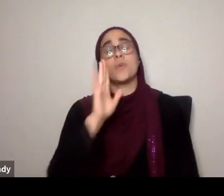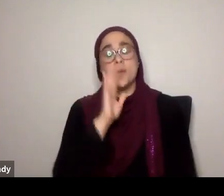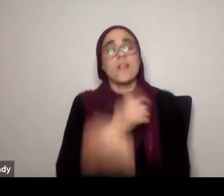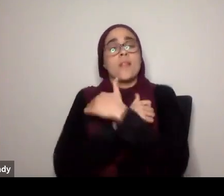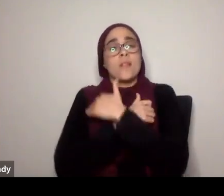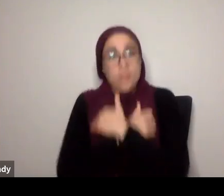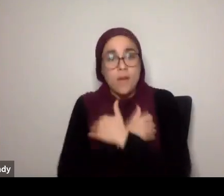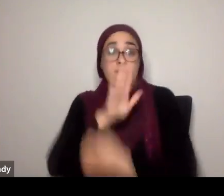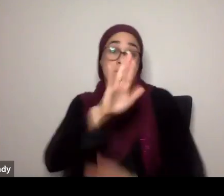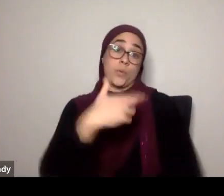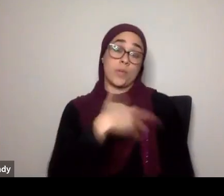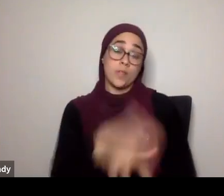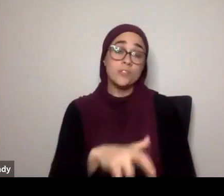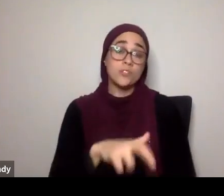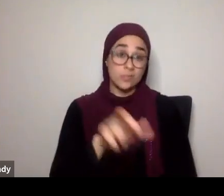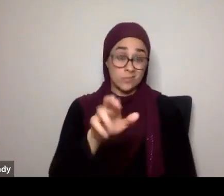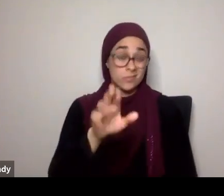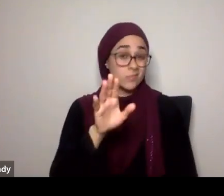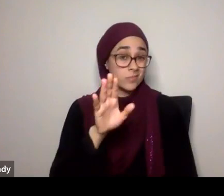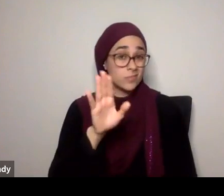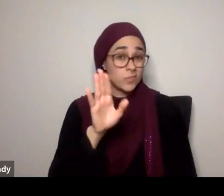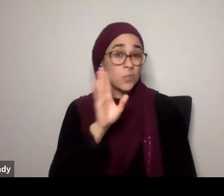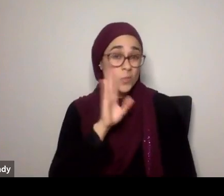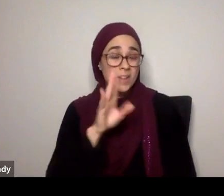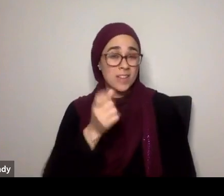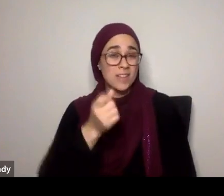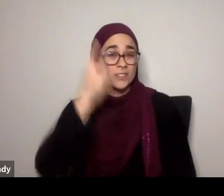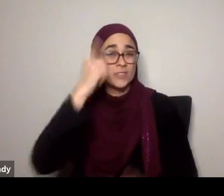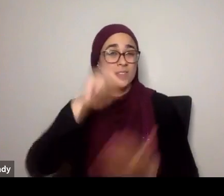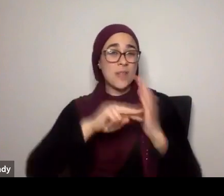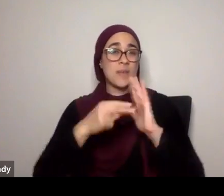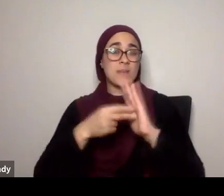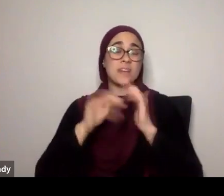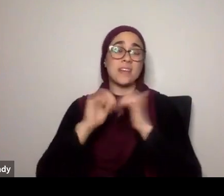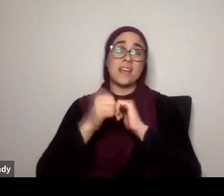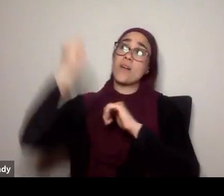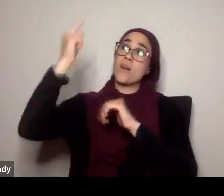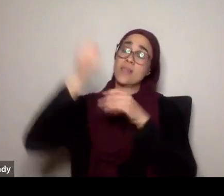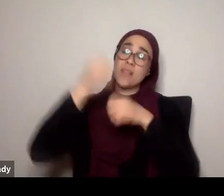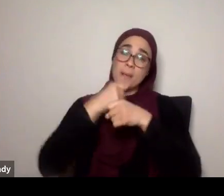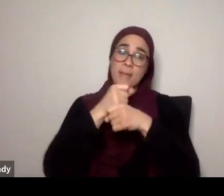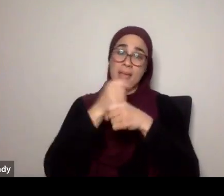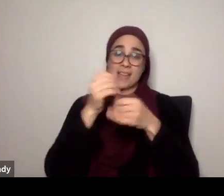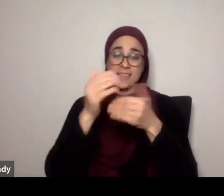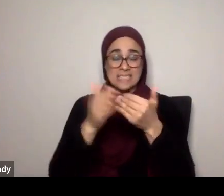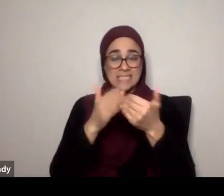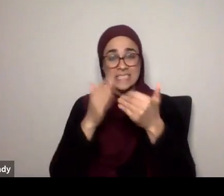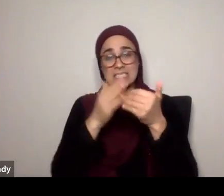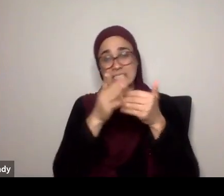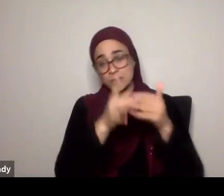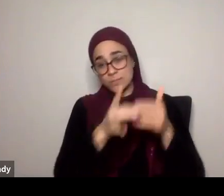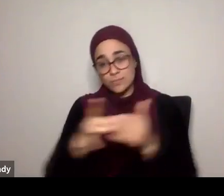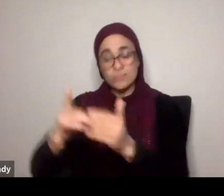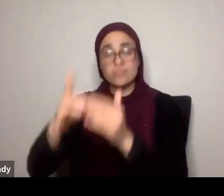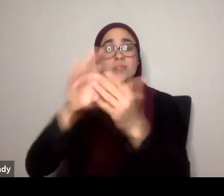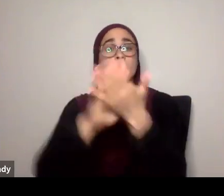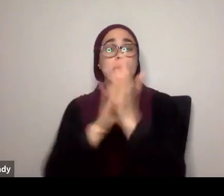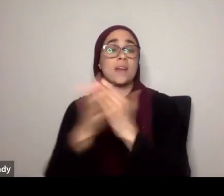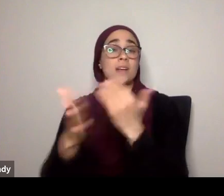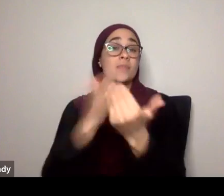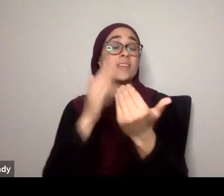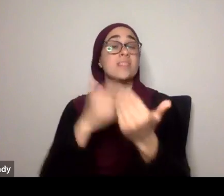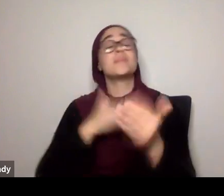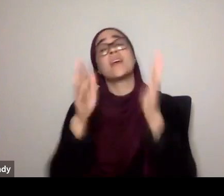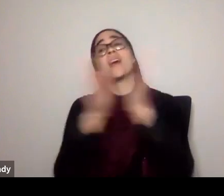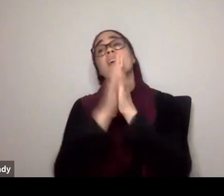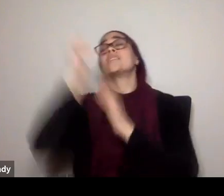the meaning of when we are suruk al-yusr, we will make, we will ease you towards ease. So ask Allah subhanahu wa'ala